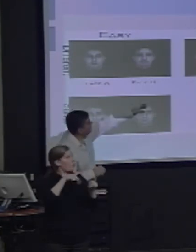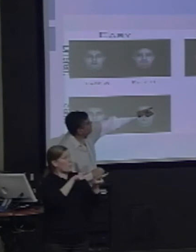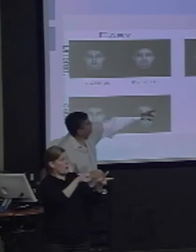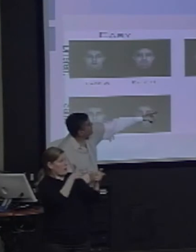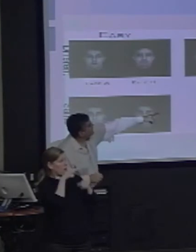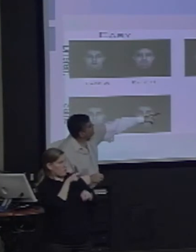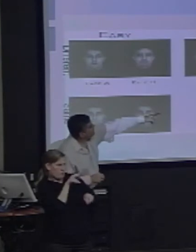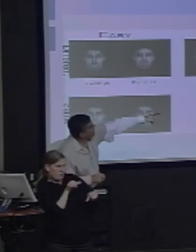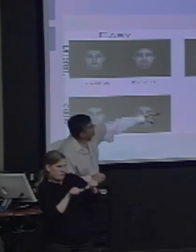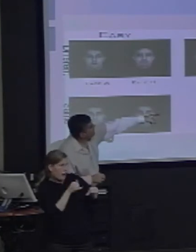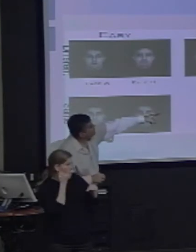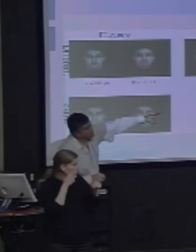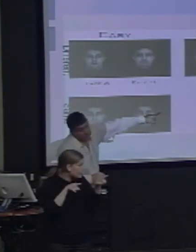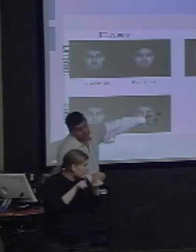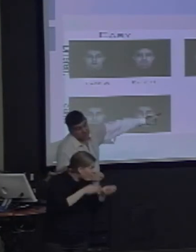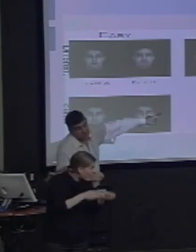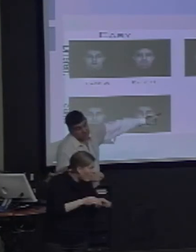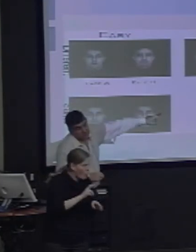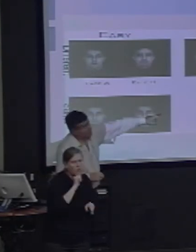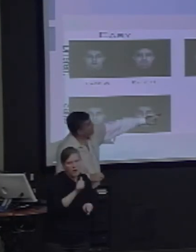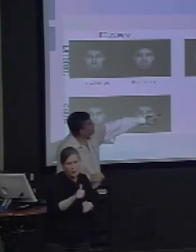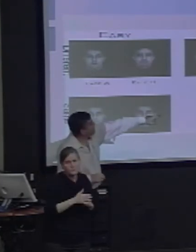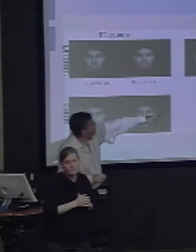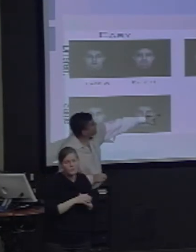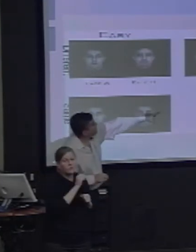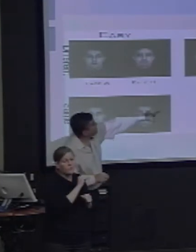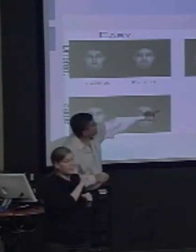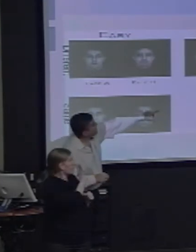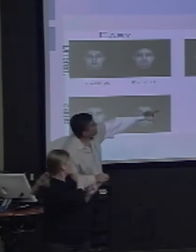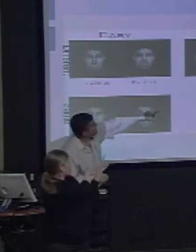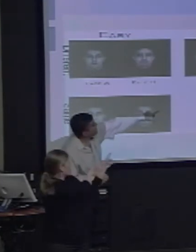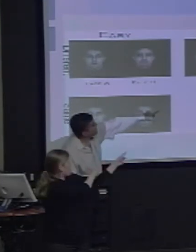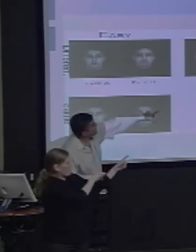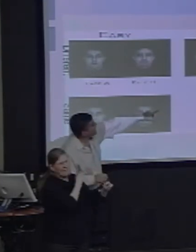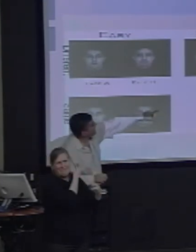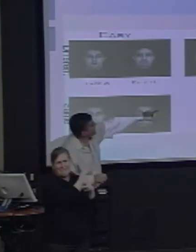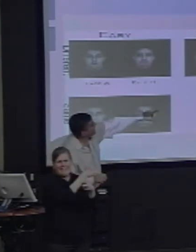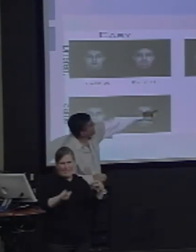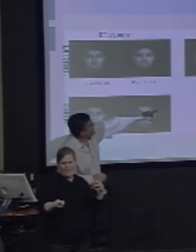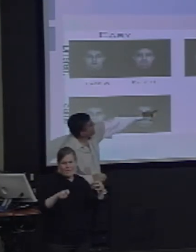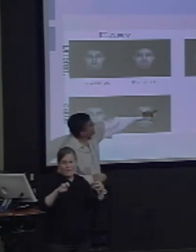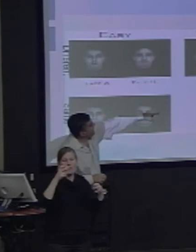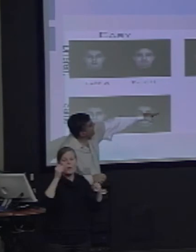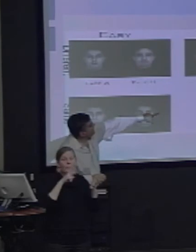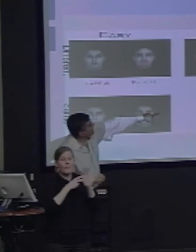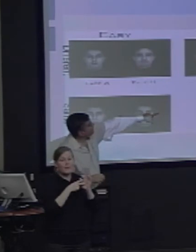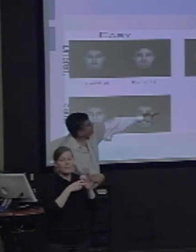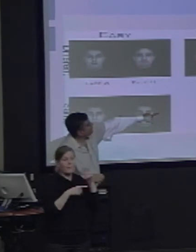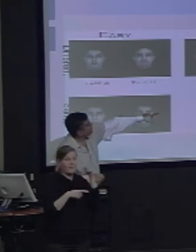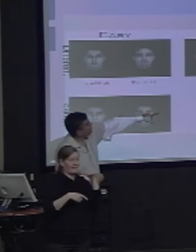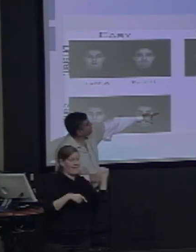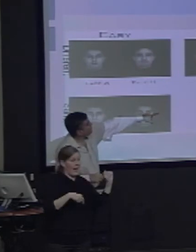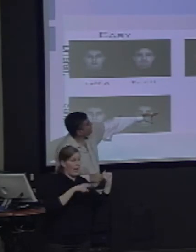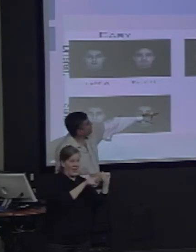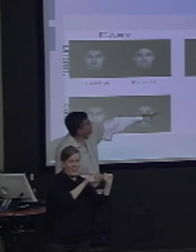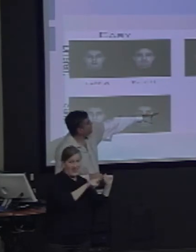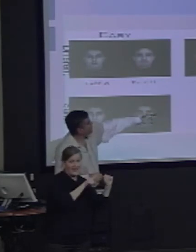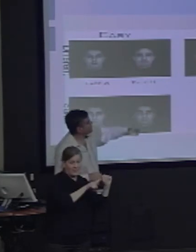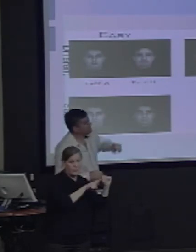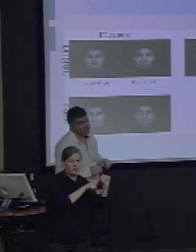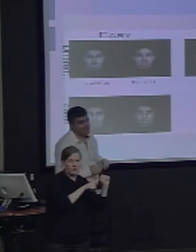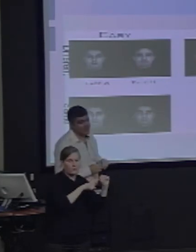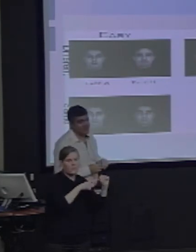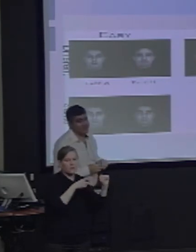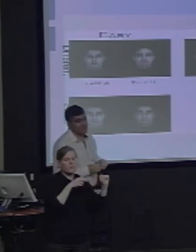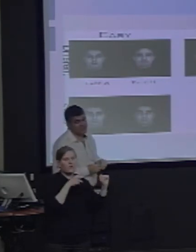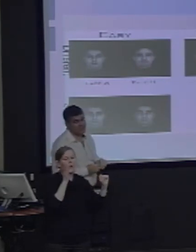that we can make it extremely difficult to tell them apart by taking, say, face A, and adding in only 33